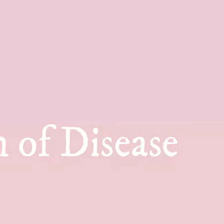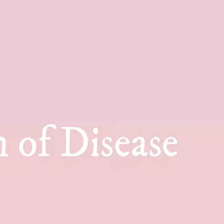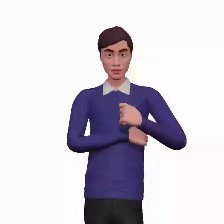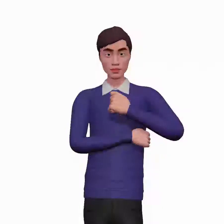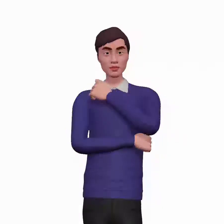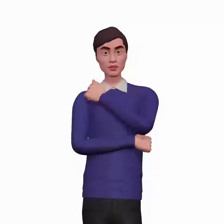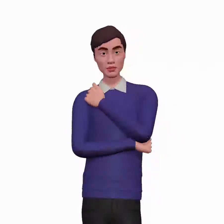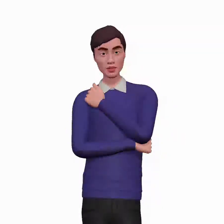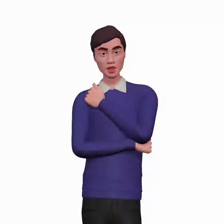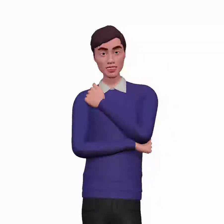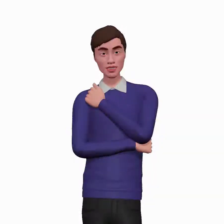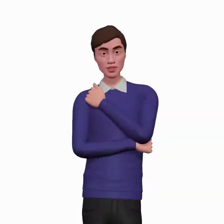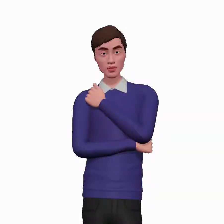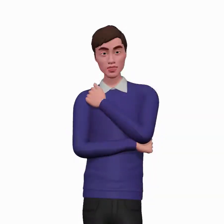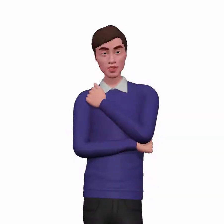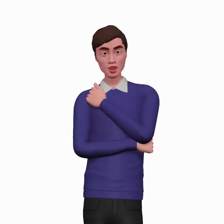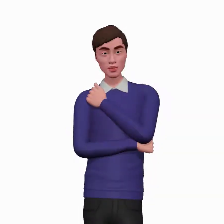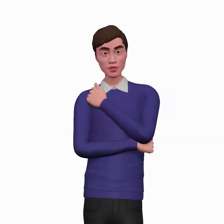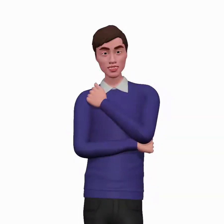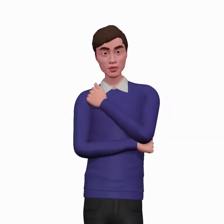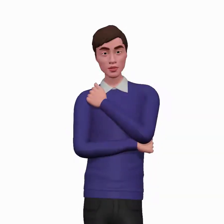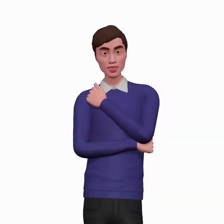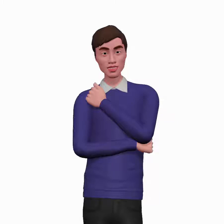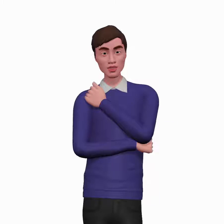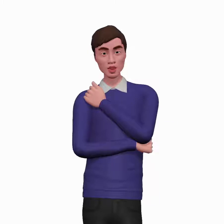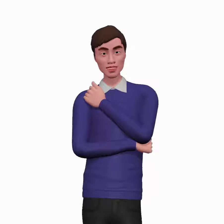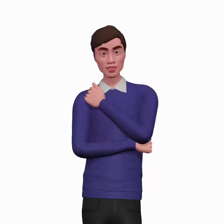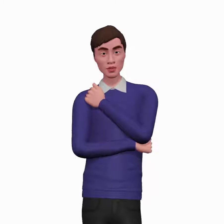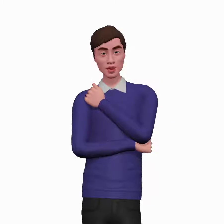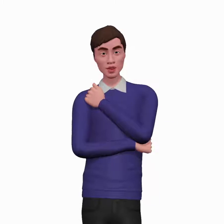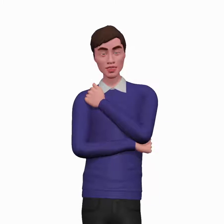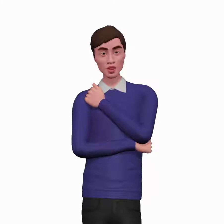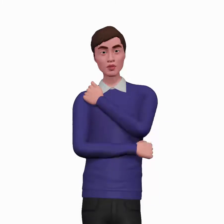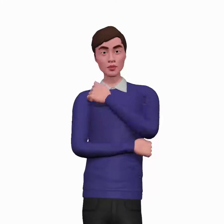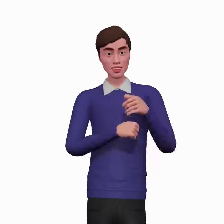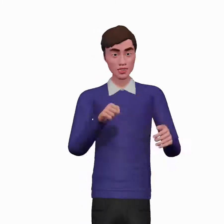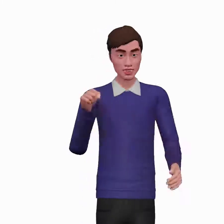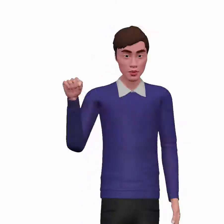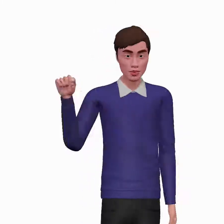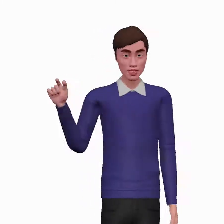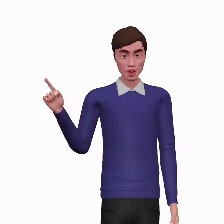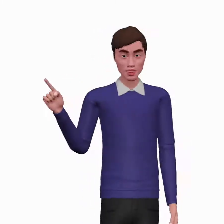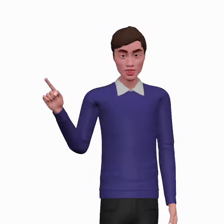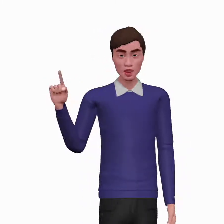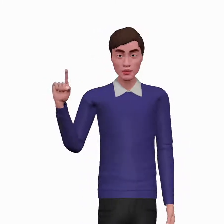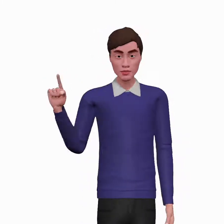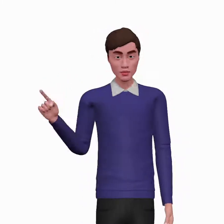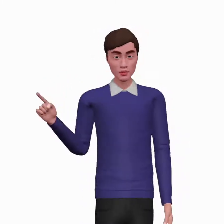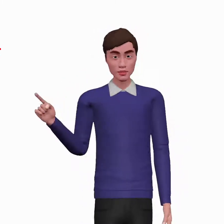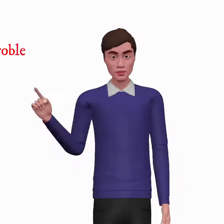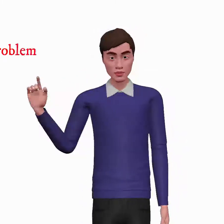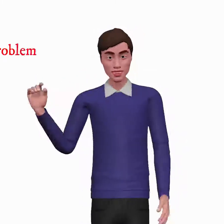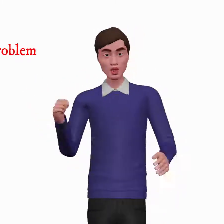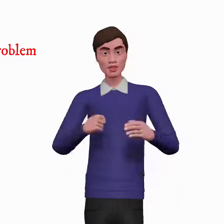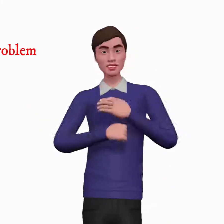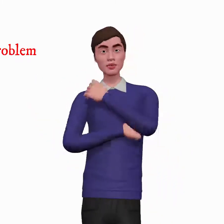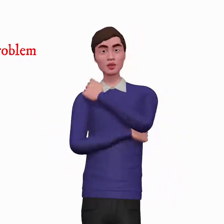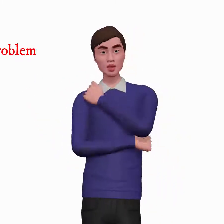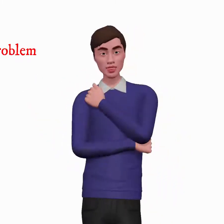Next comes progression. Ask about any change in character or frequency of cough over time. This change in cough